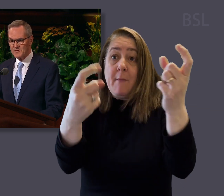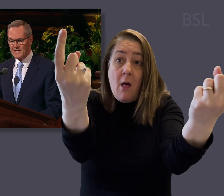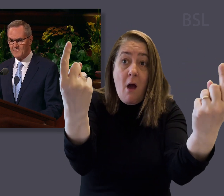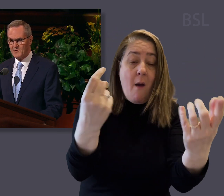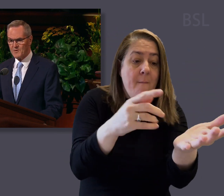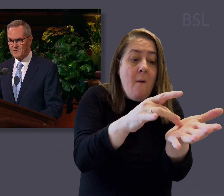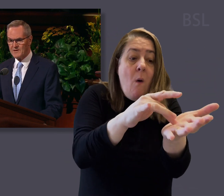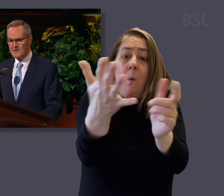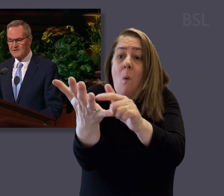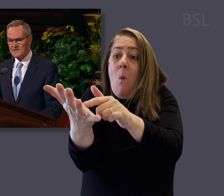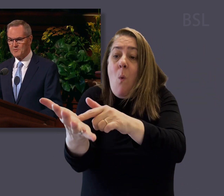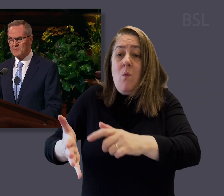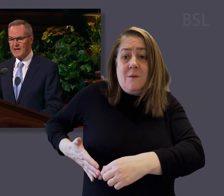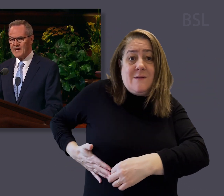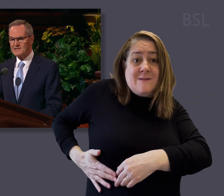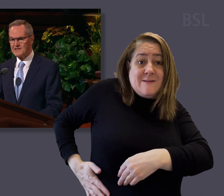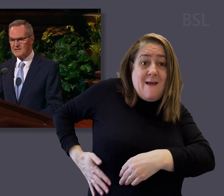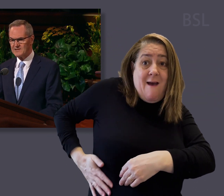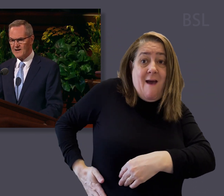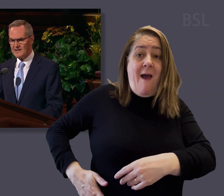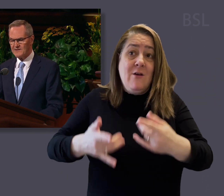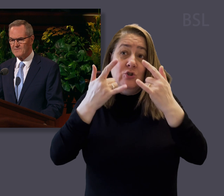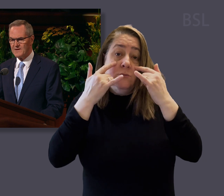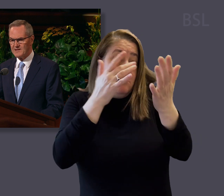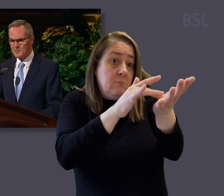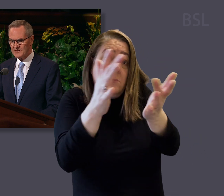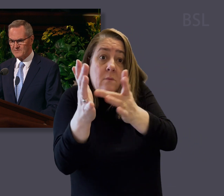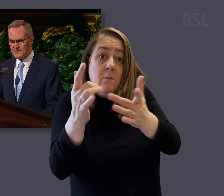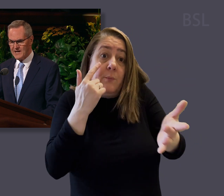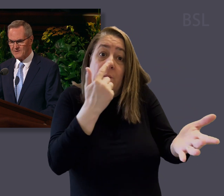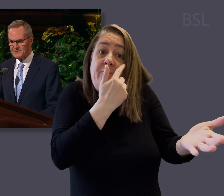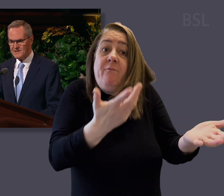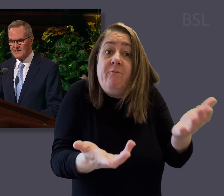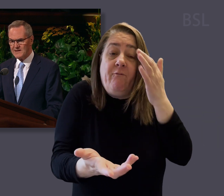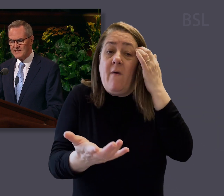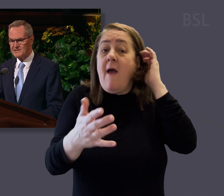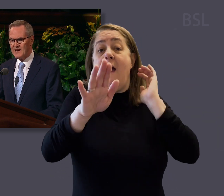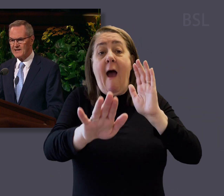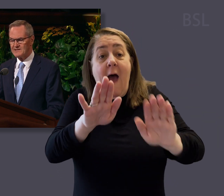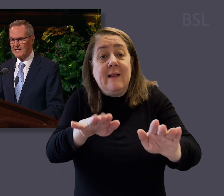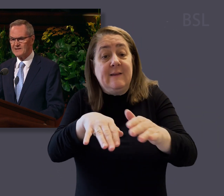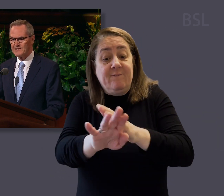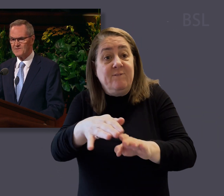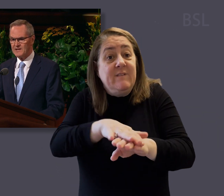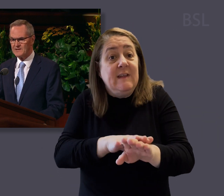to come forth, to put their hands into His side, and to feel the prints of the nails in His hands and in His feet.